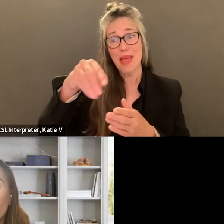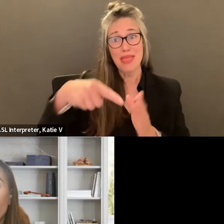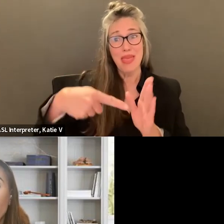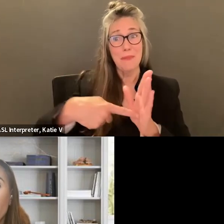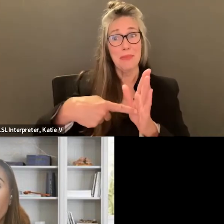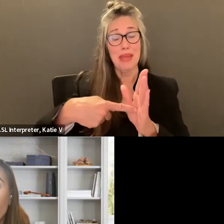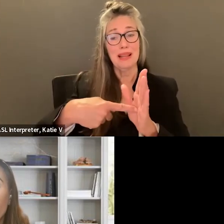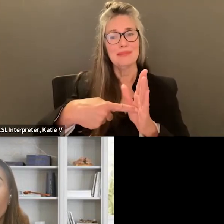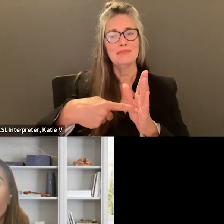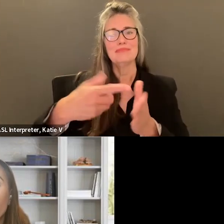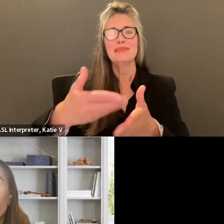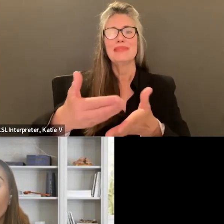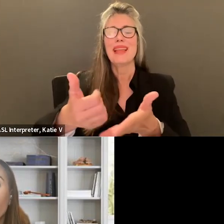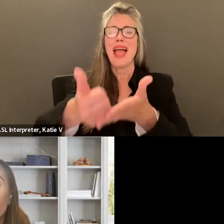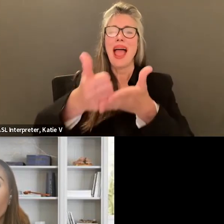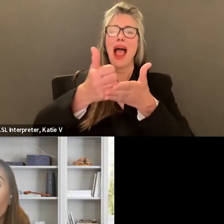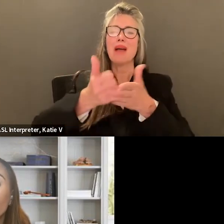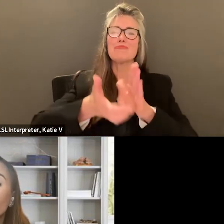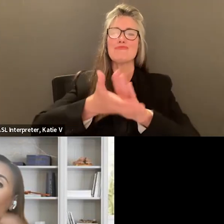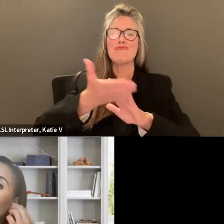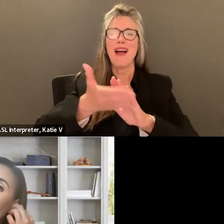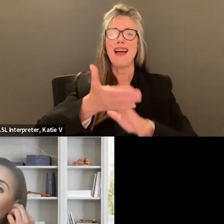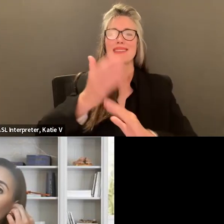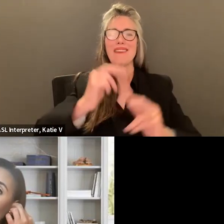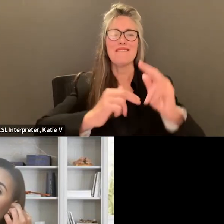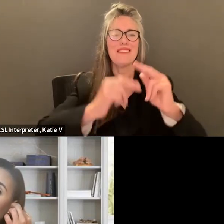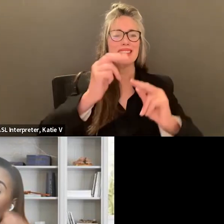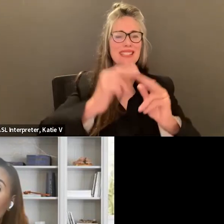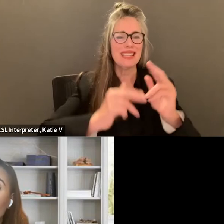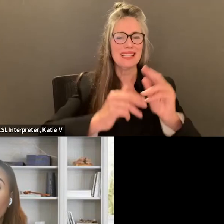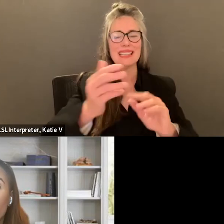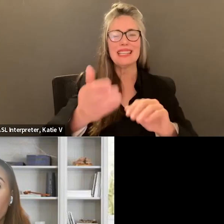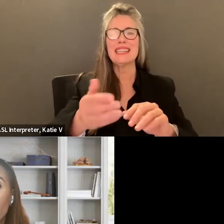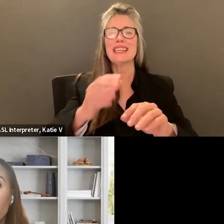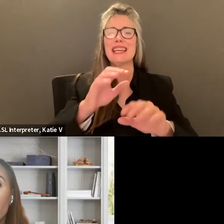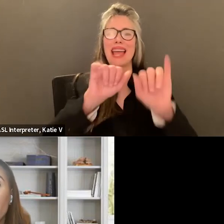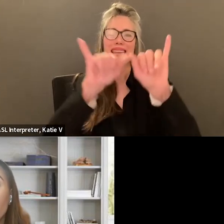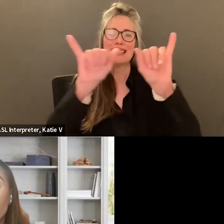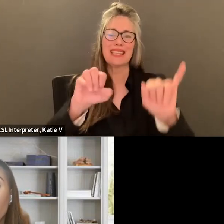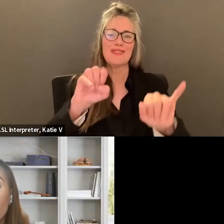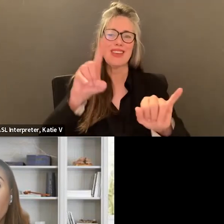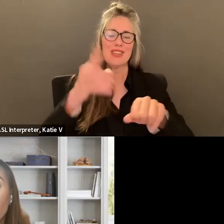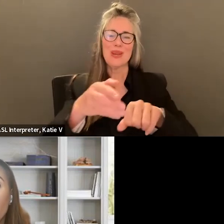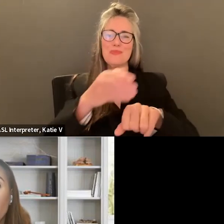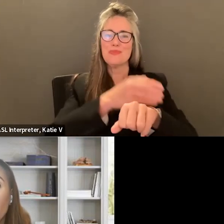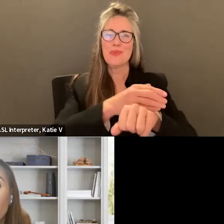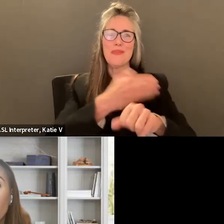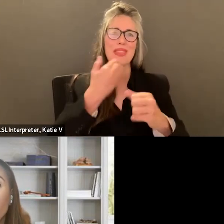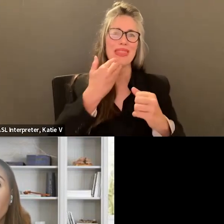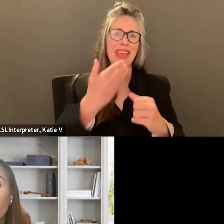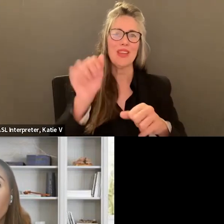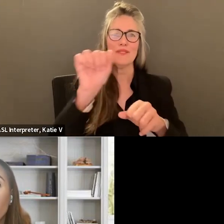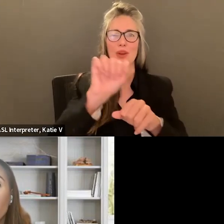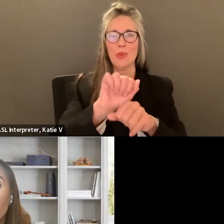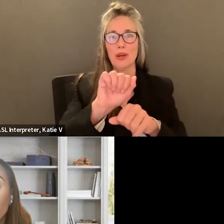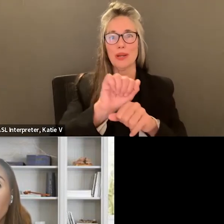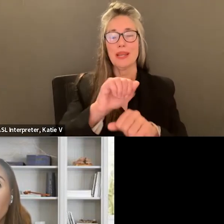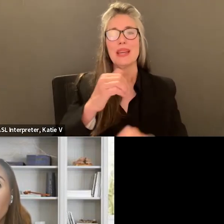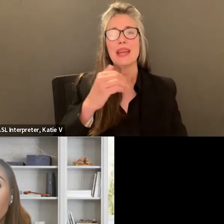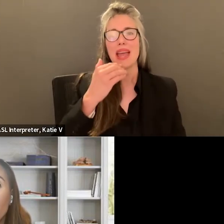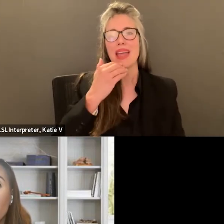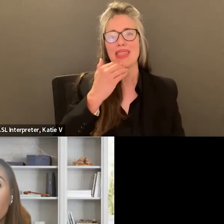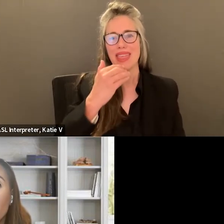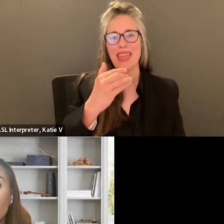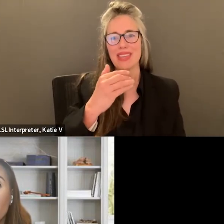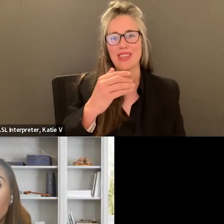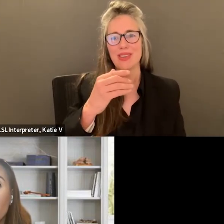our facilities, and it, of course, improves our education system. So, thank you very much for your work. And thank you, K&N, for